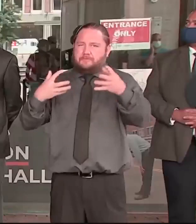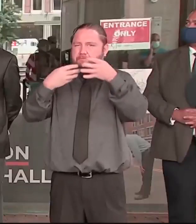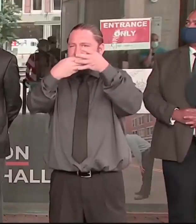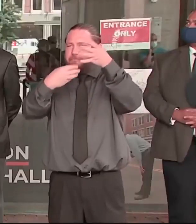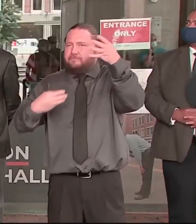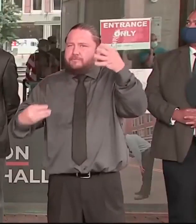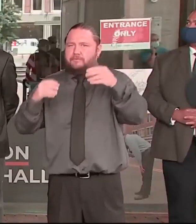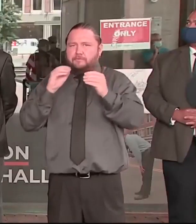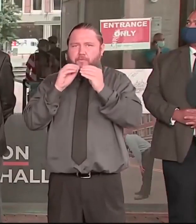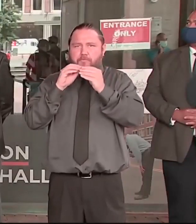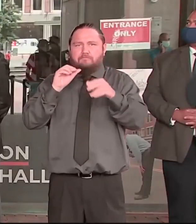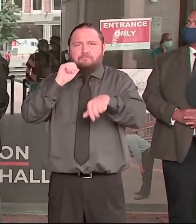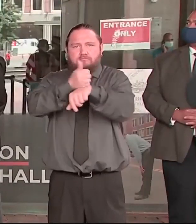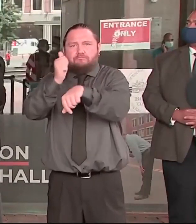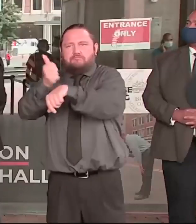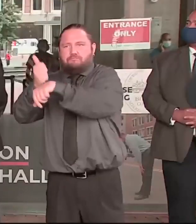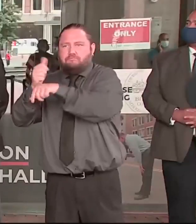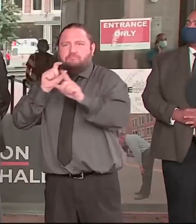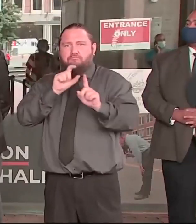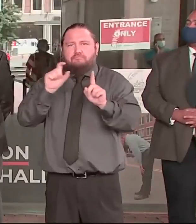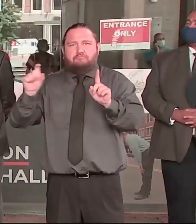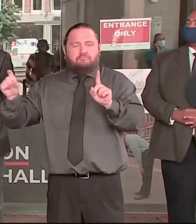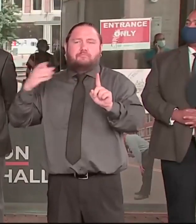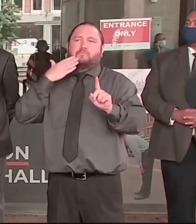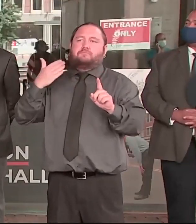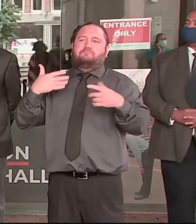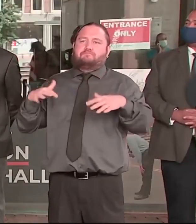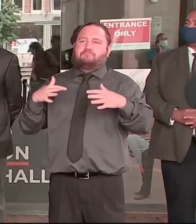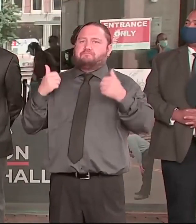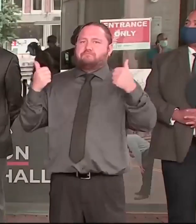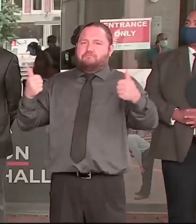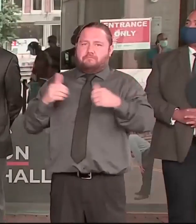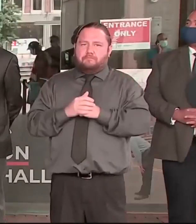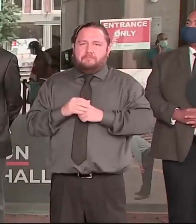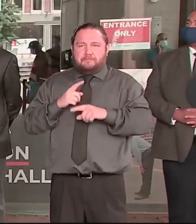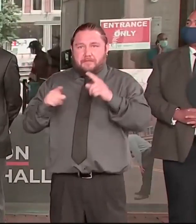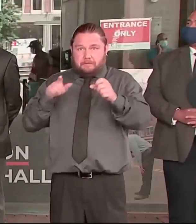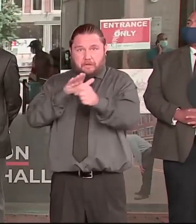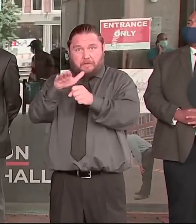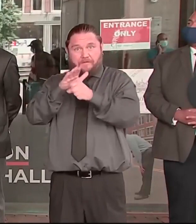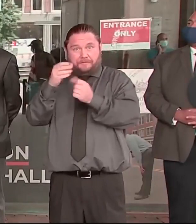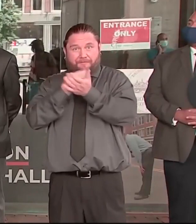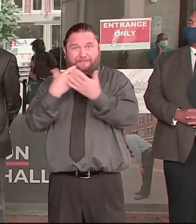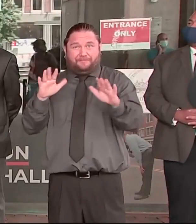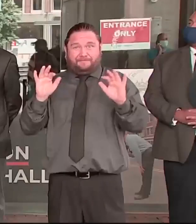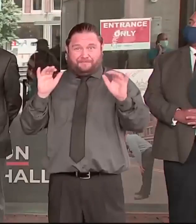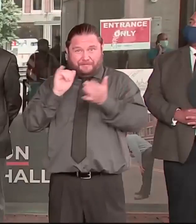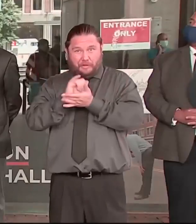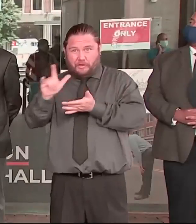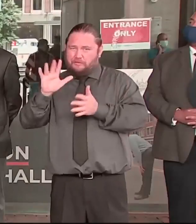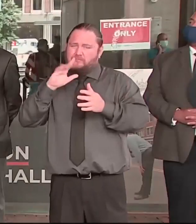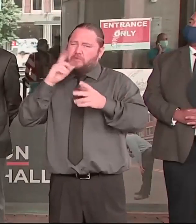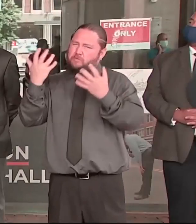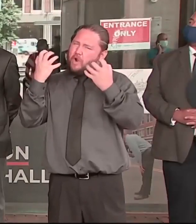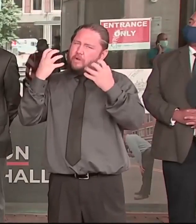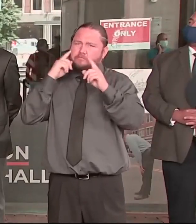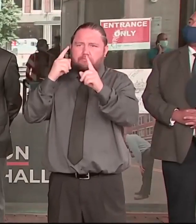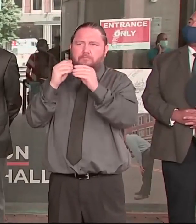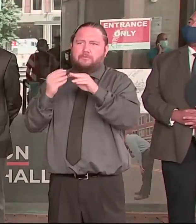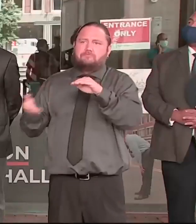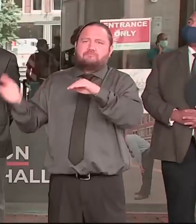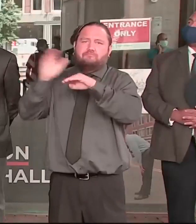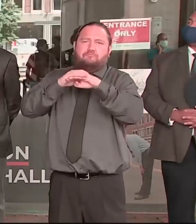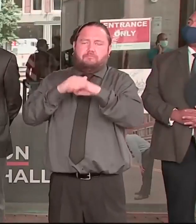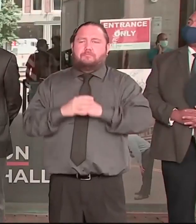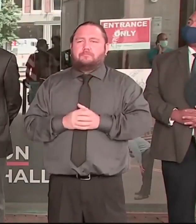important, but they're certainly not enough. We need to keep the community involved, sustain this conversation, and continue to make and